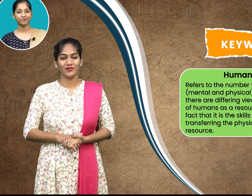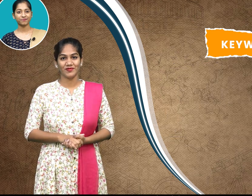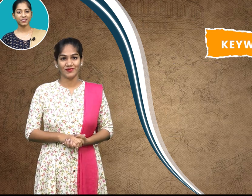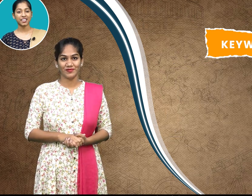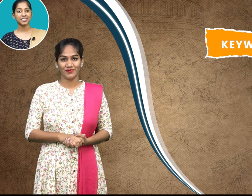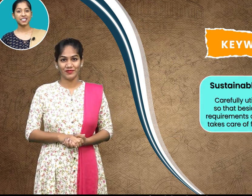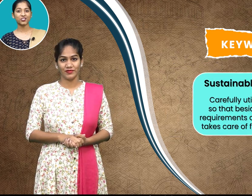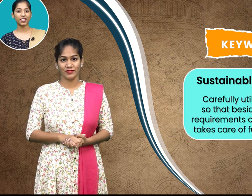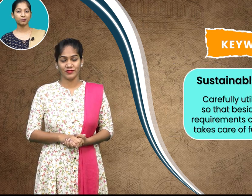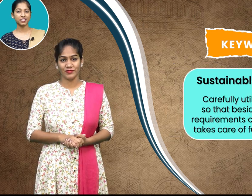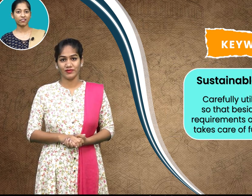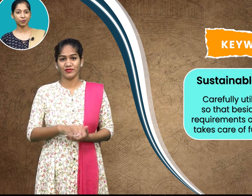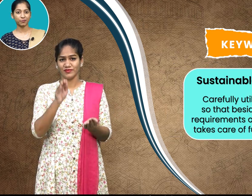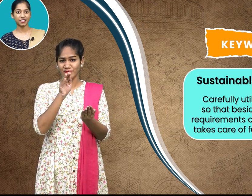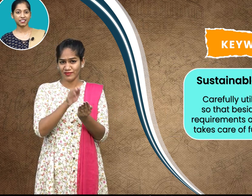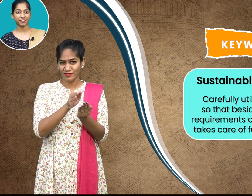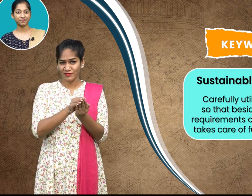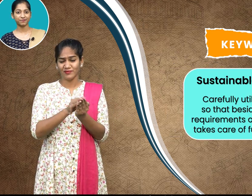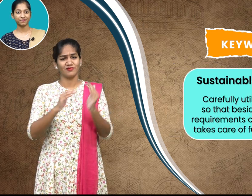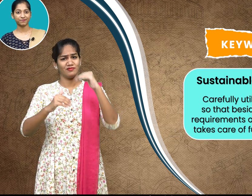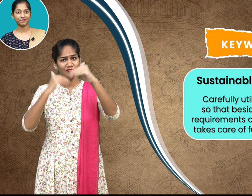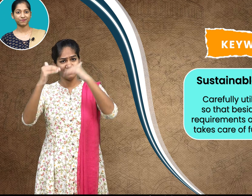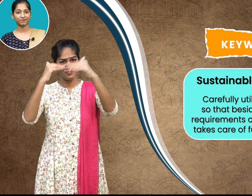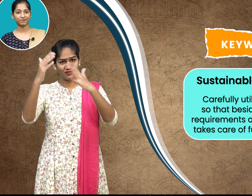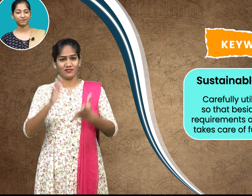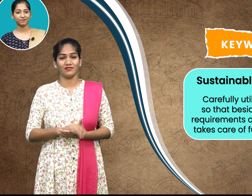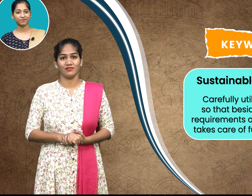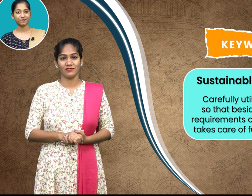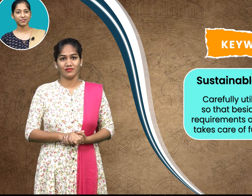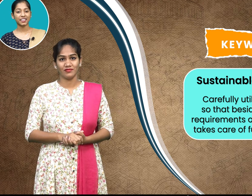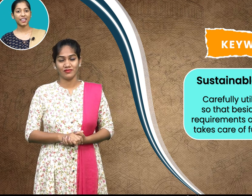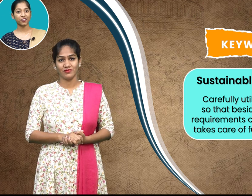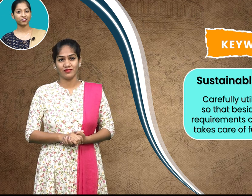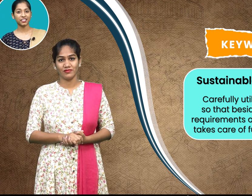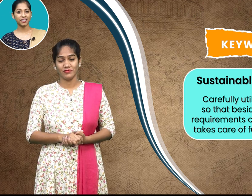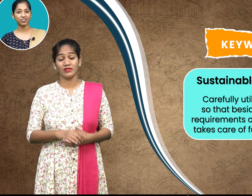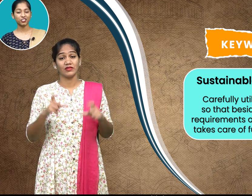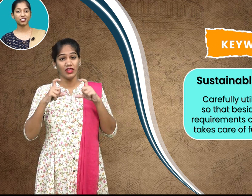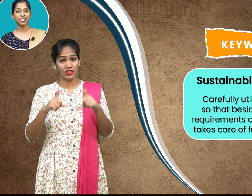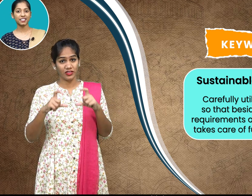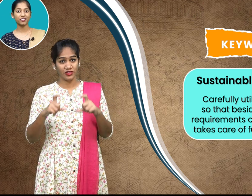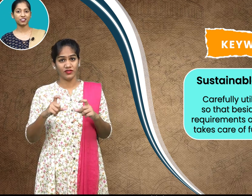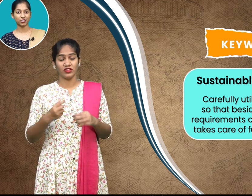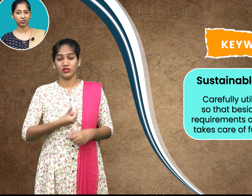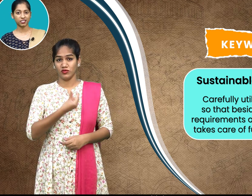resources development carefully utilizing resources